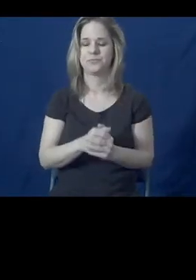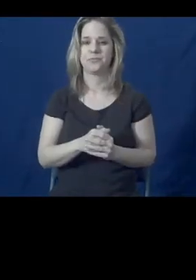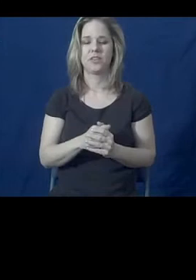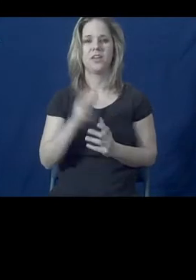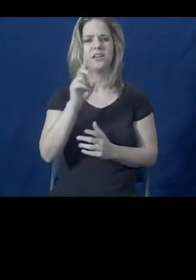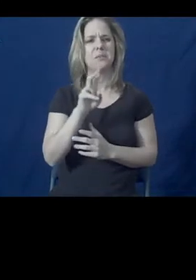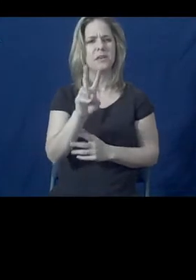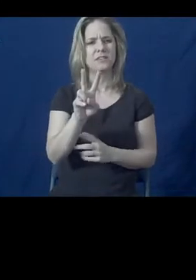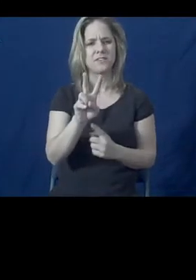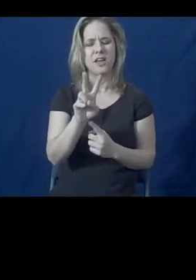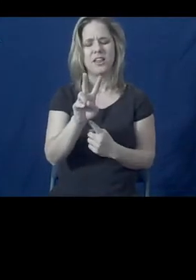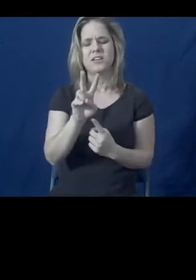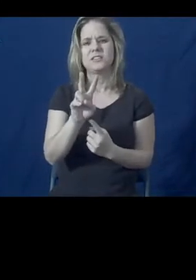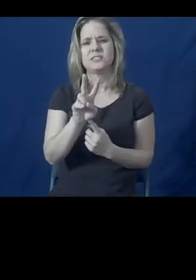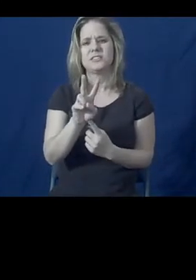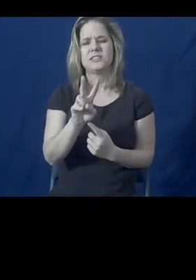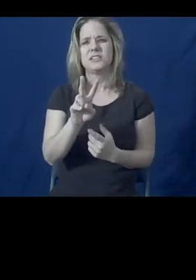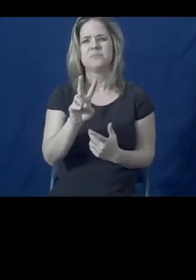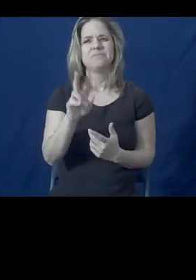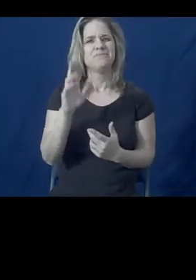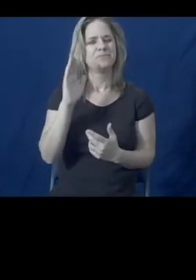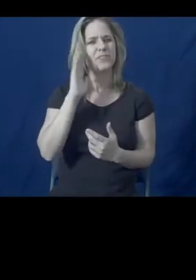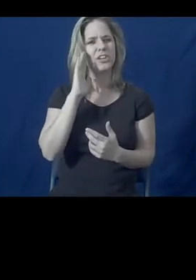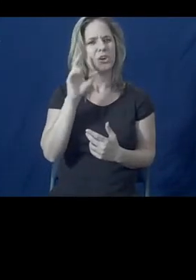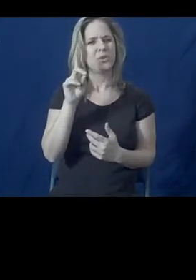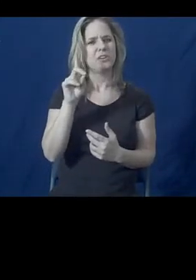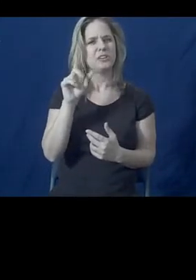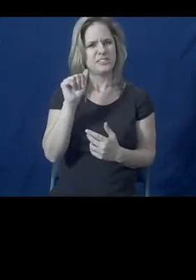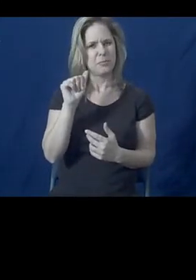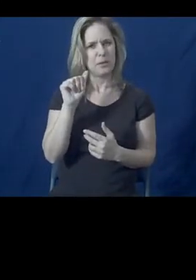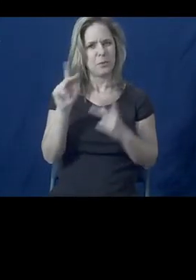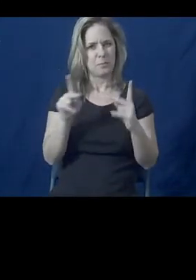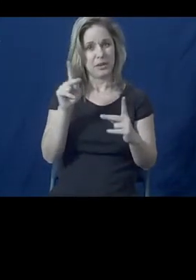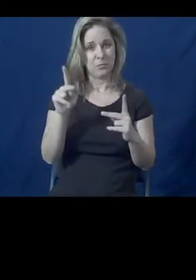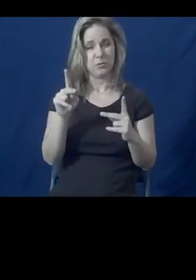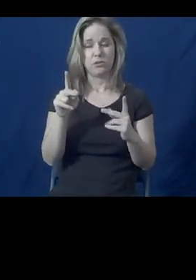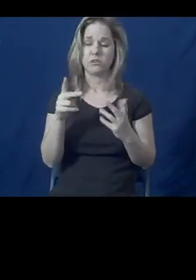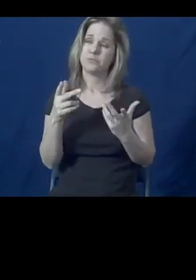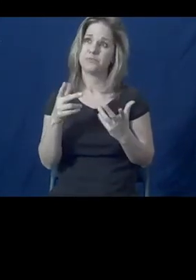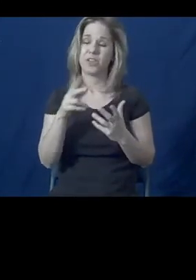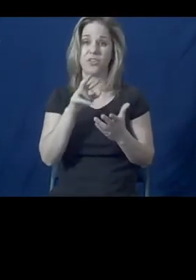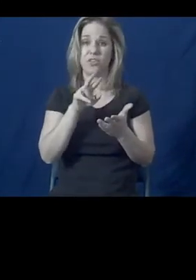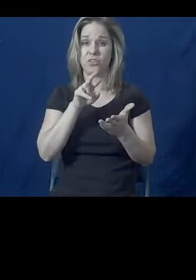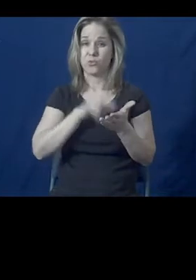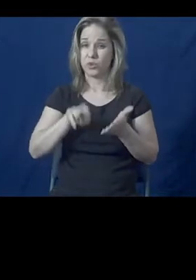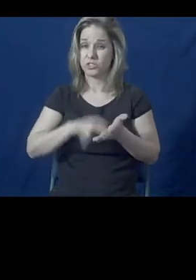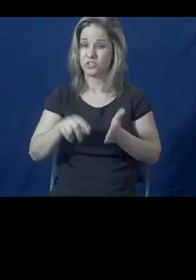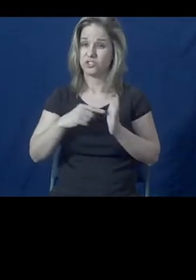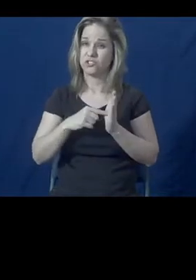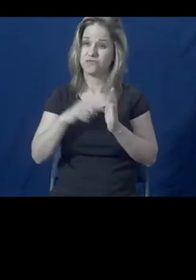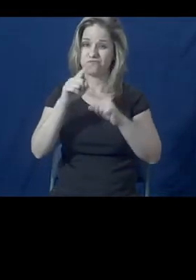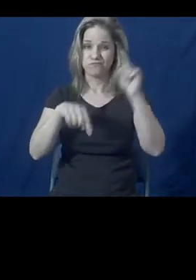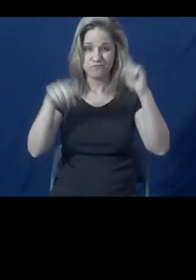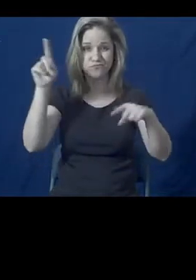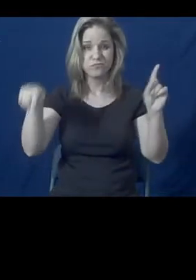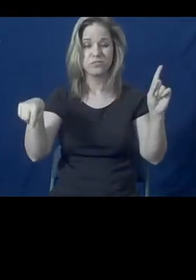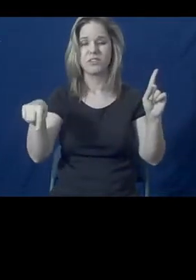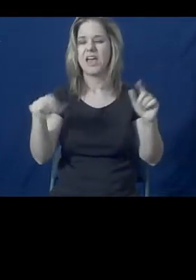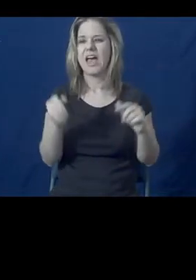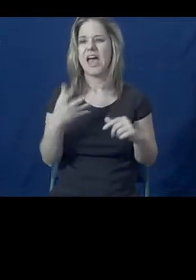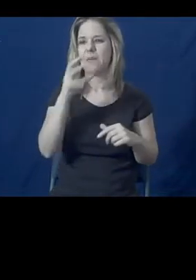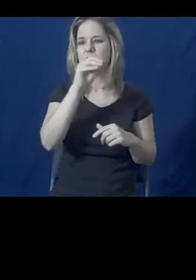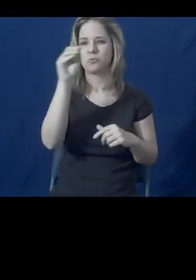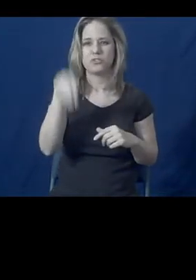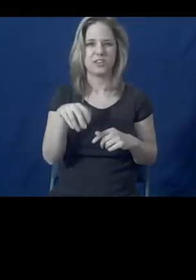violence against people with disabilities, studies range in terms of what percentage of people with disabilities